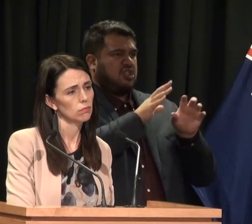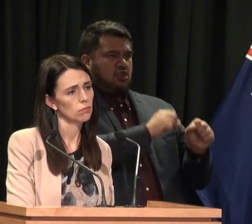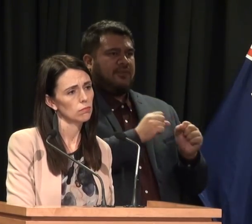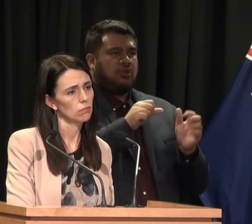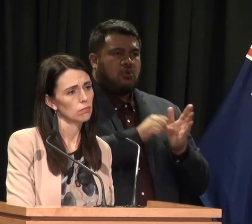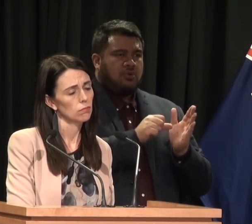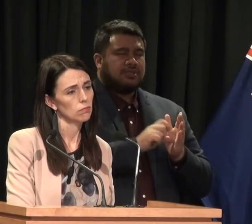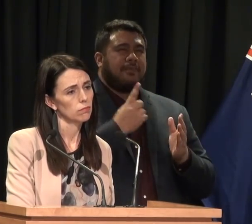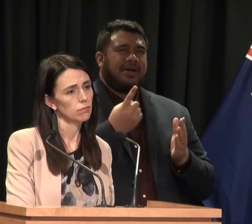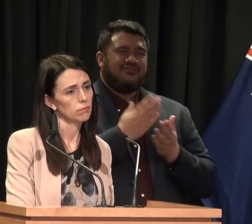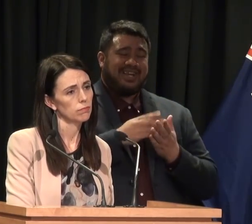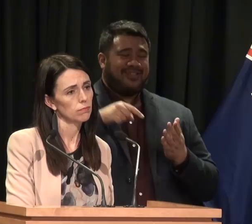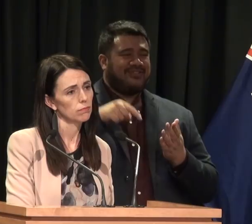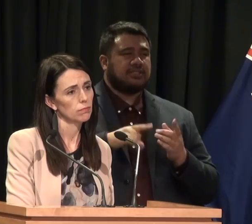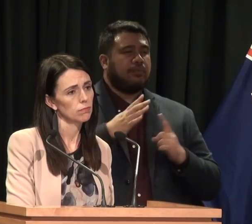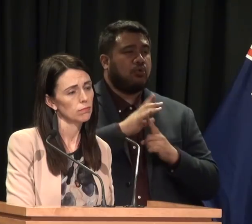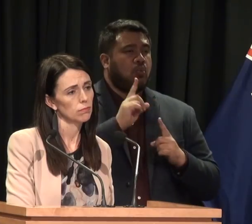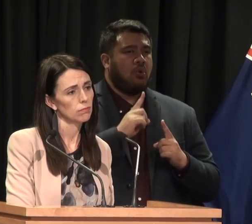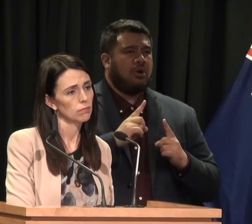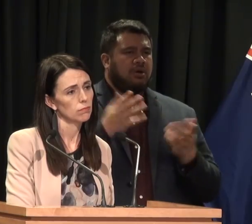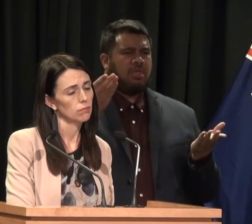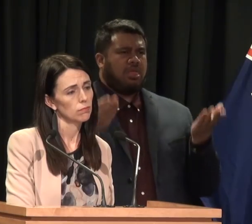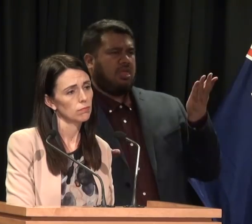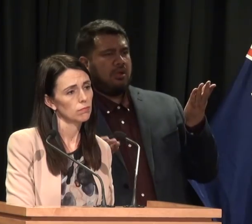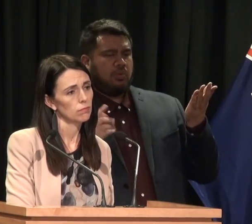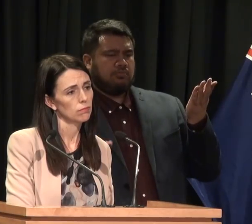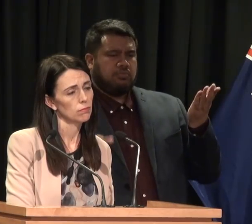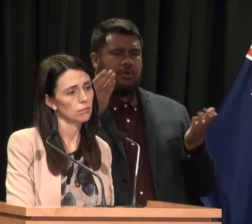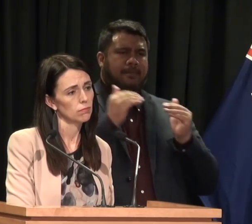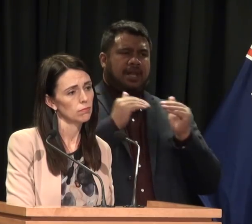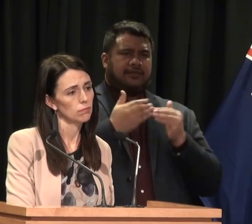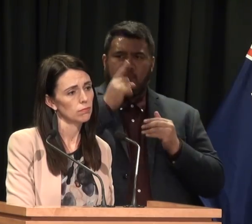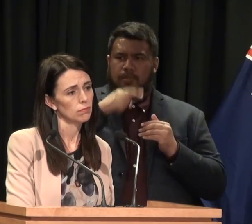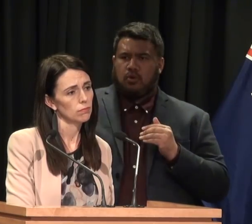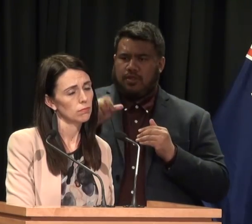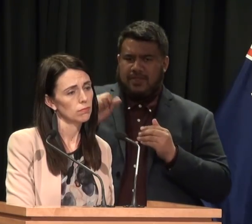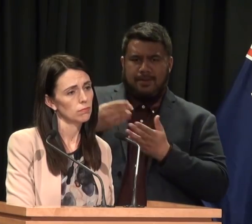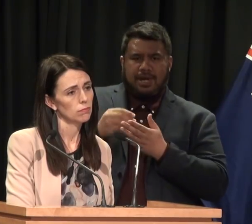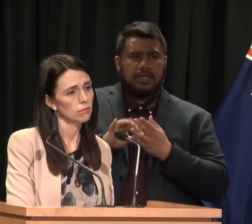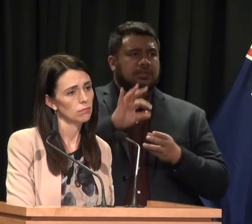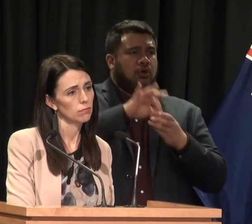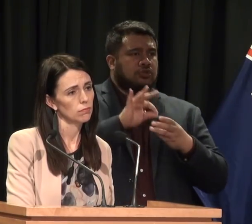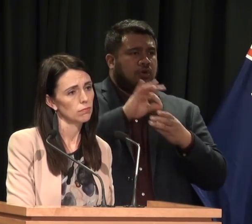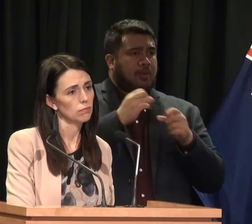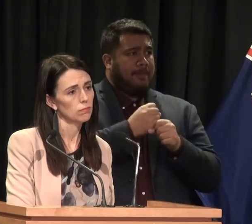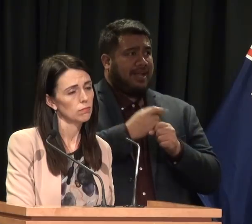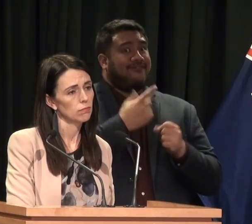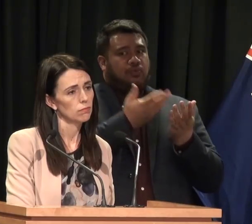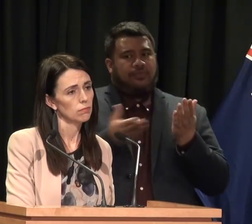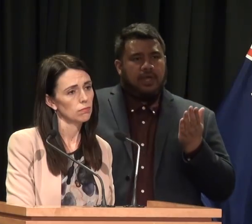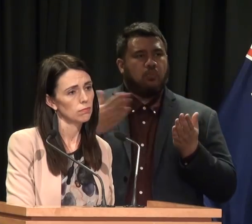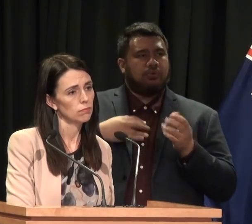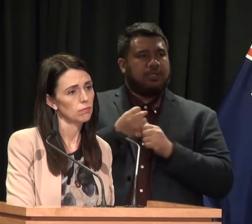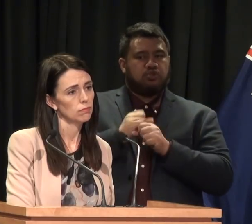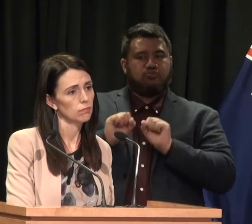that this is about tipping the balance in favour of depositors, of the people who banks are there to serve. We want to make sure they're protected